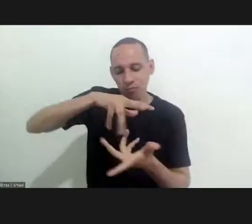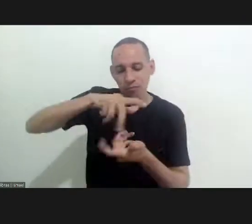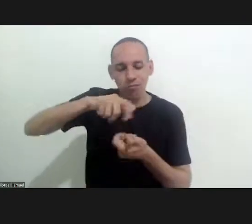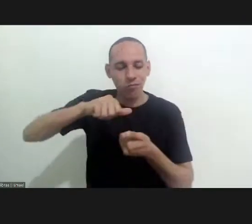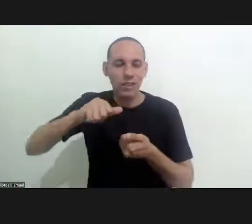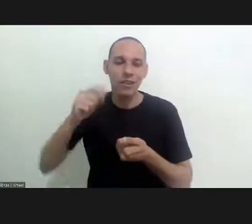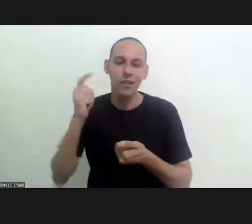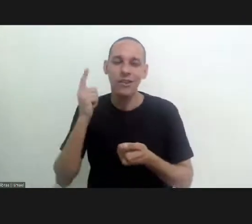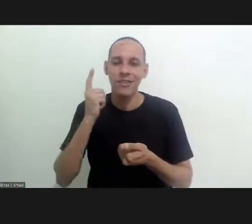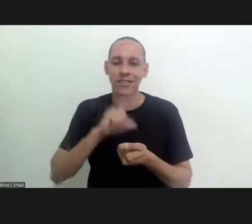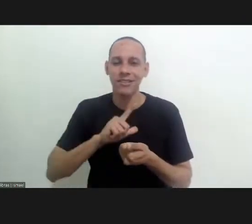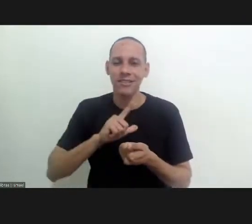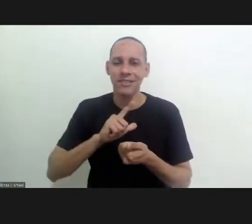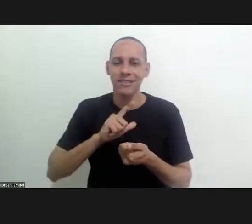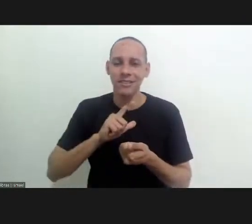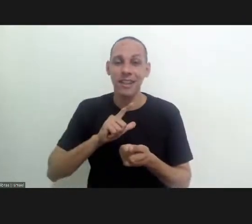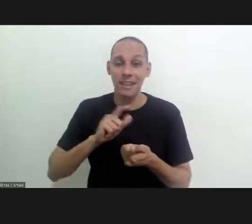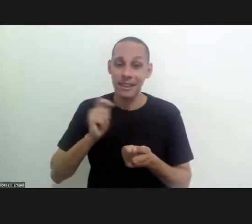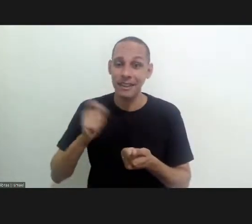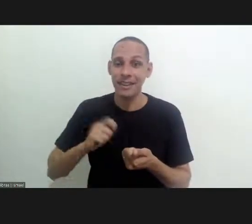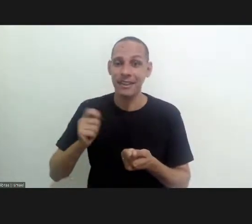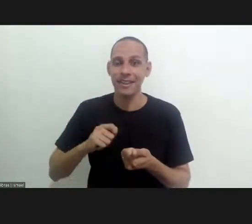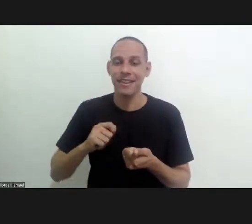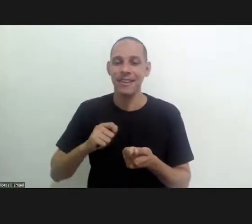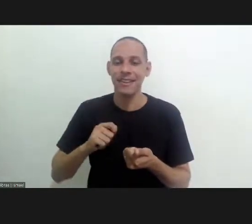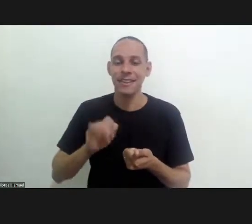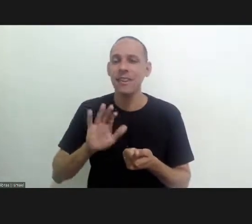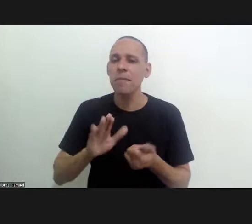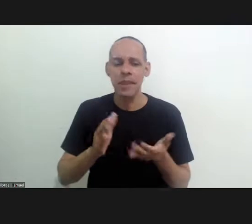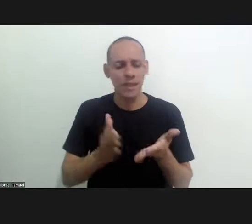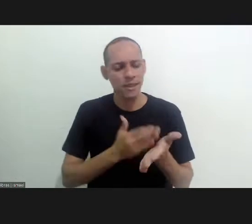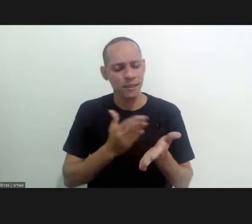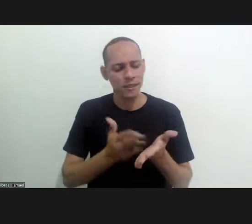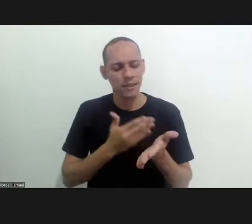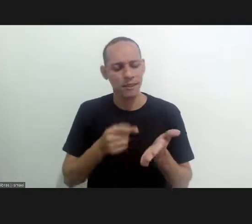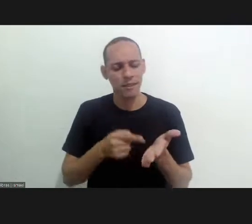even more internationally and to truly become a global journal